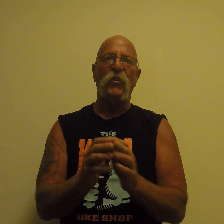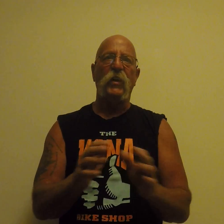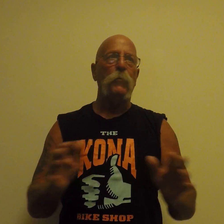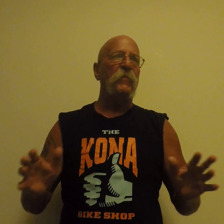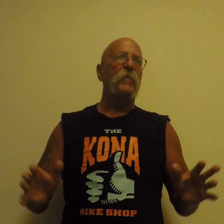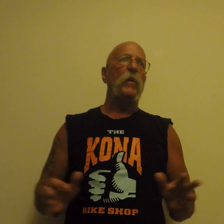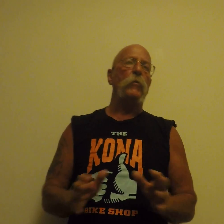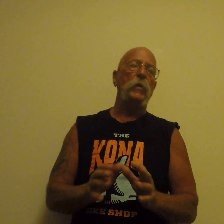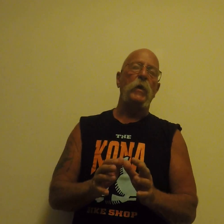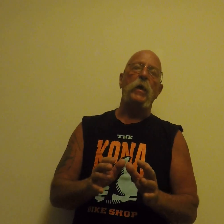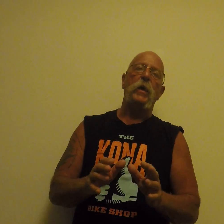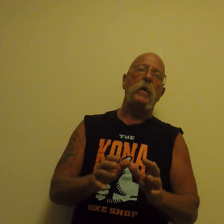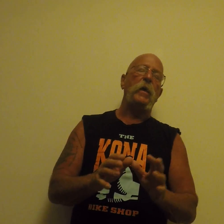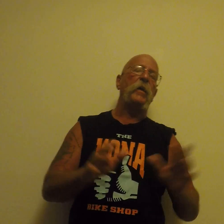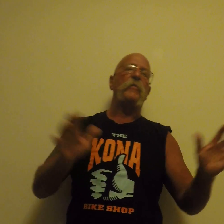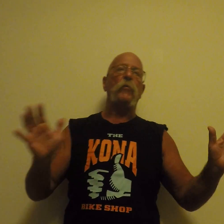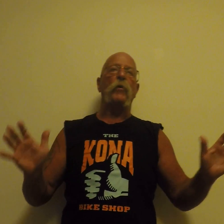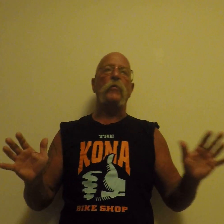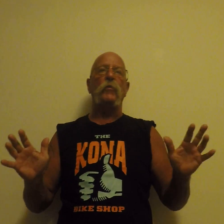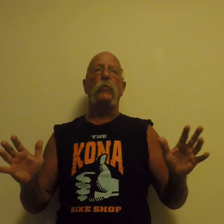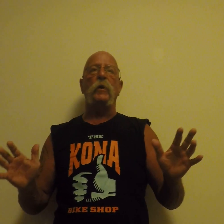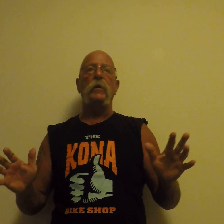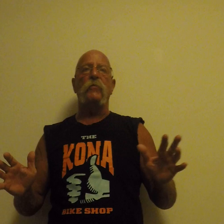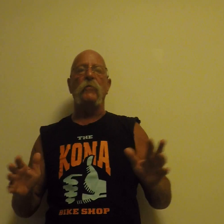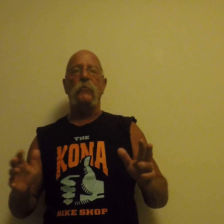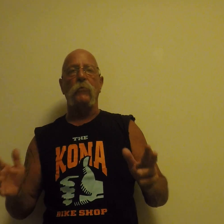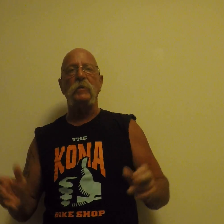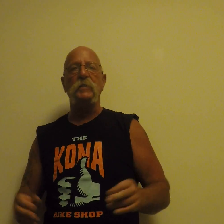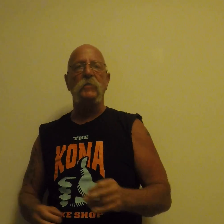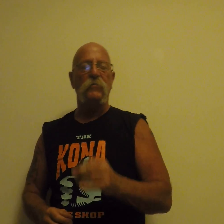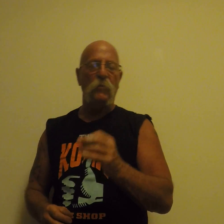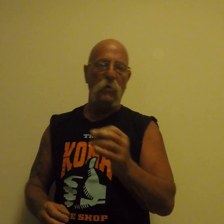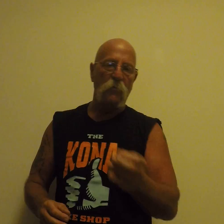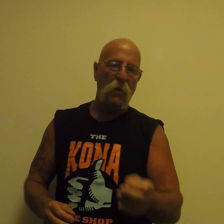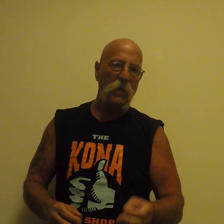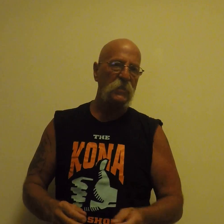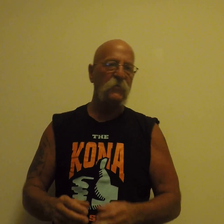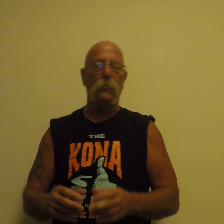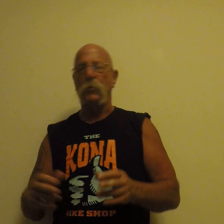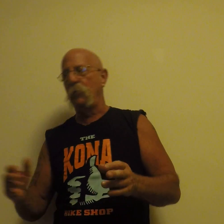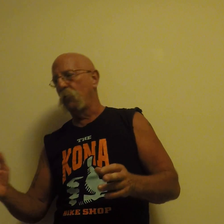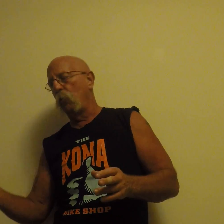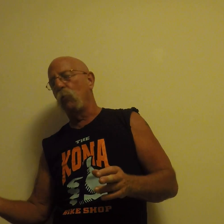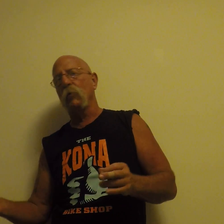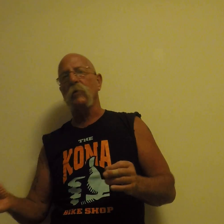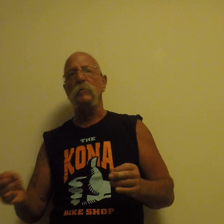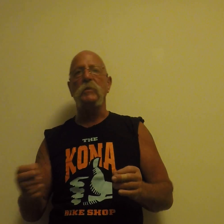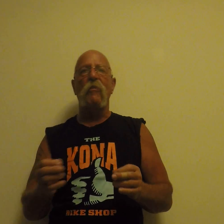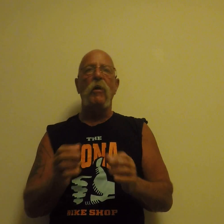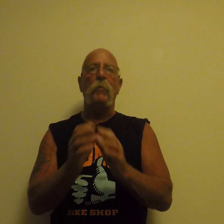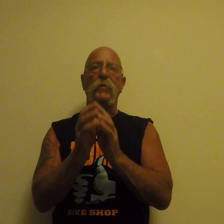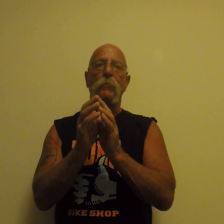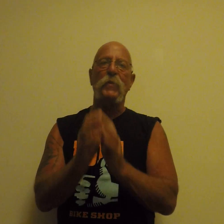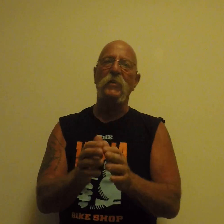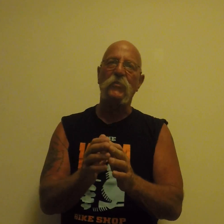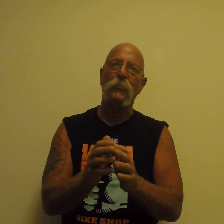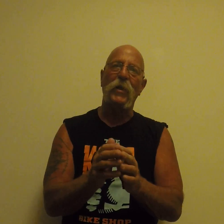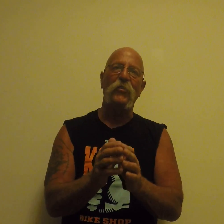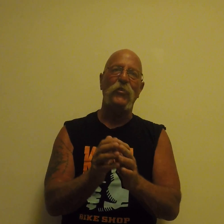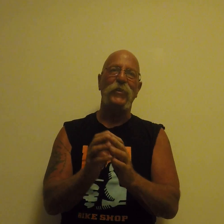can be found everywhere you want, from friends, from your boss, from your co-workers, but the best strategy you